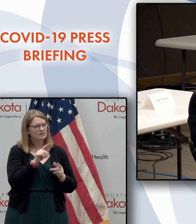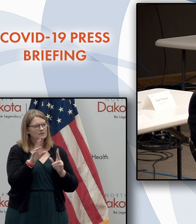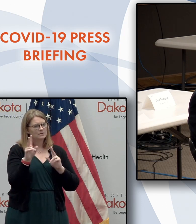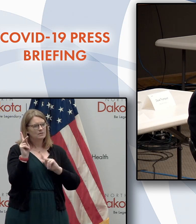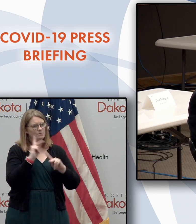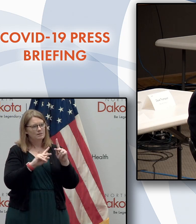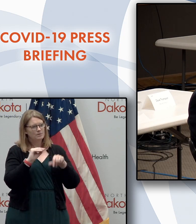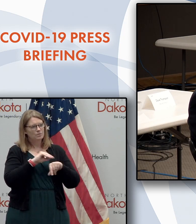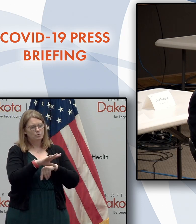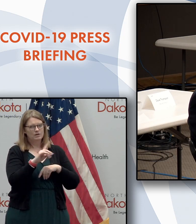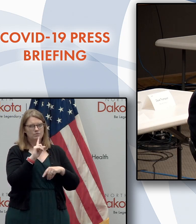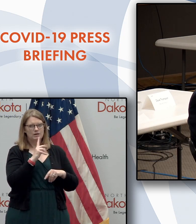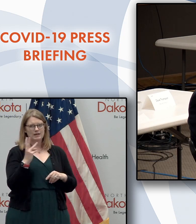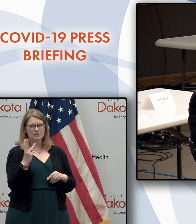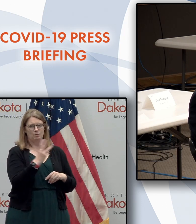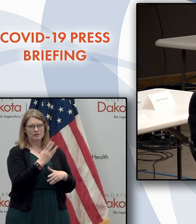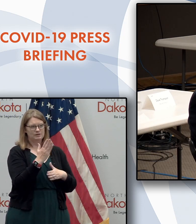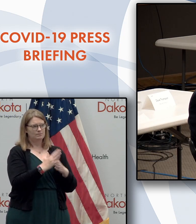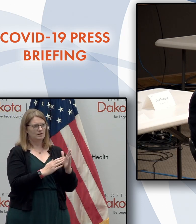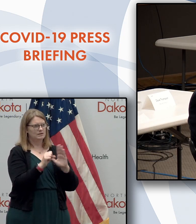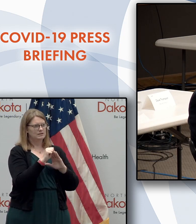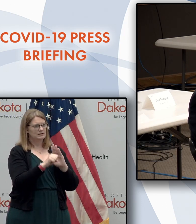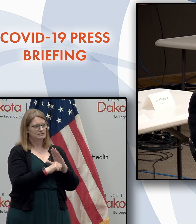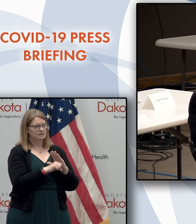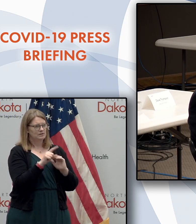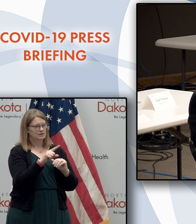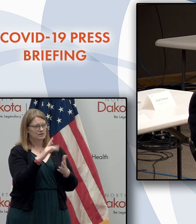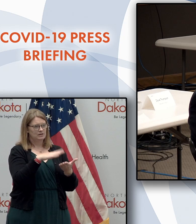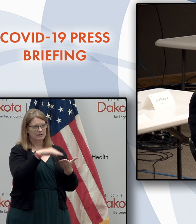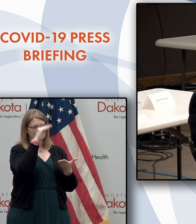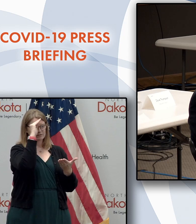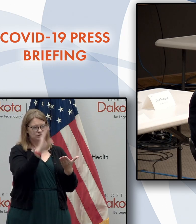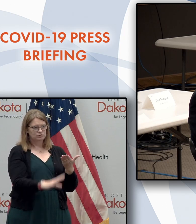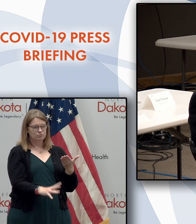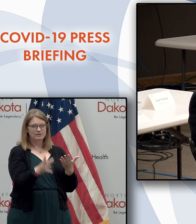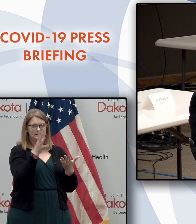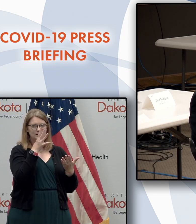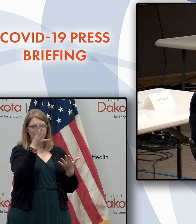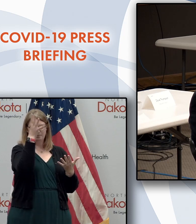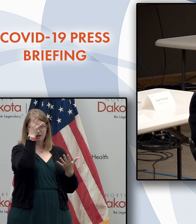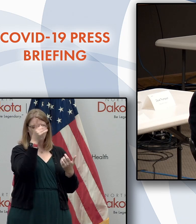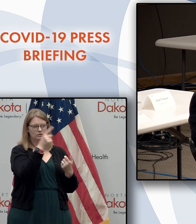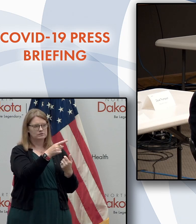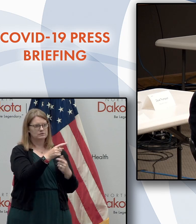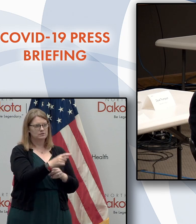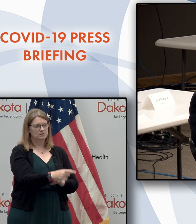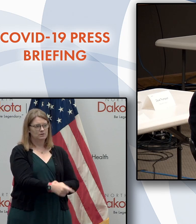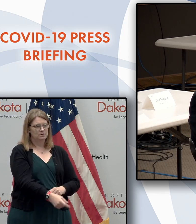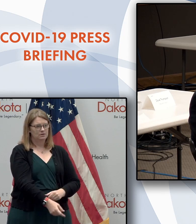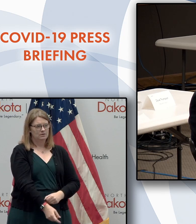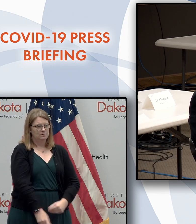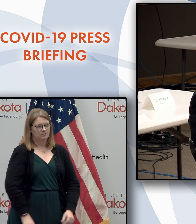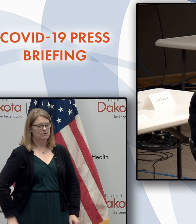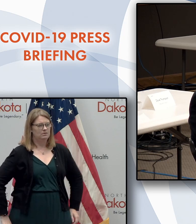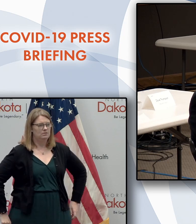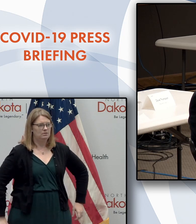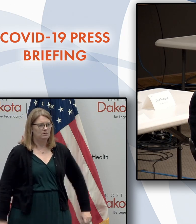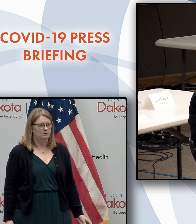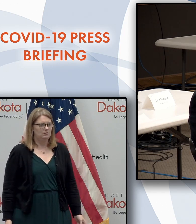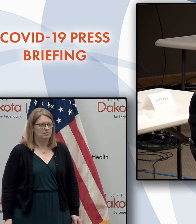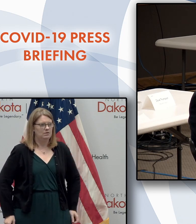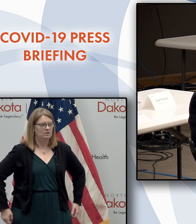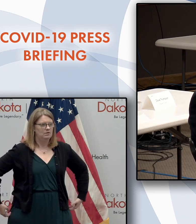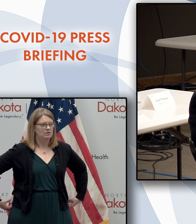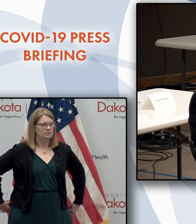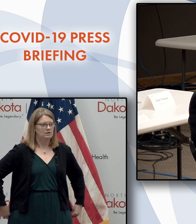affected in the west part of the state, namely the students and parents, uh, of students that are going